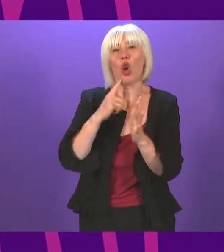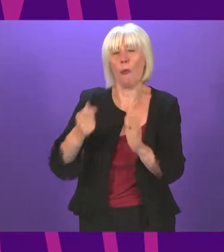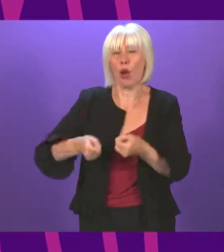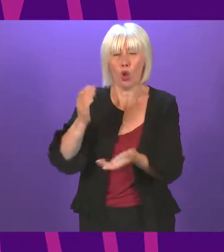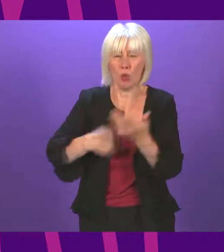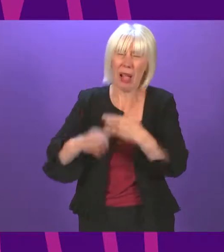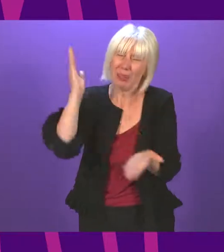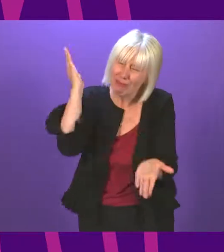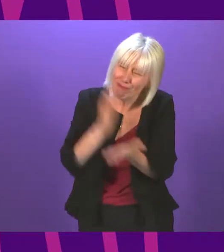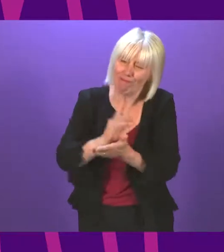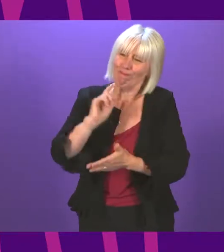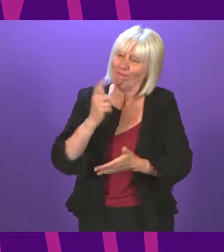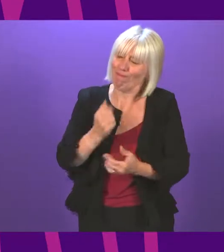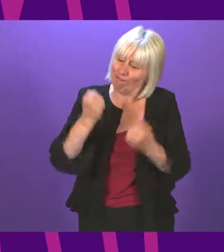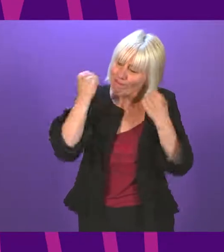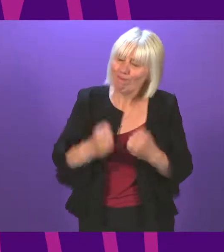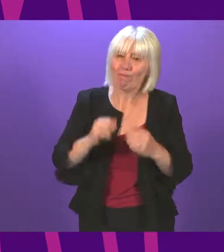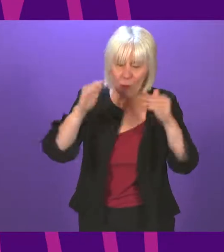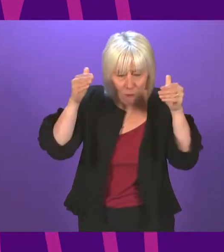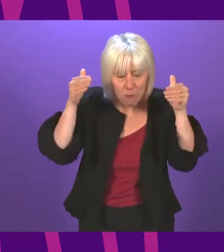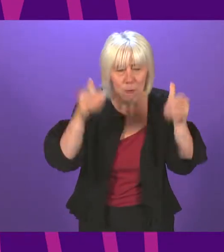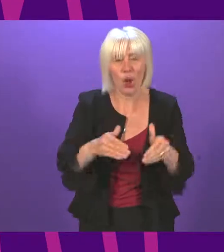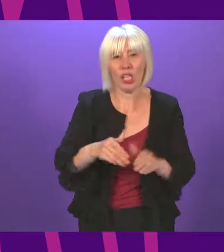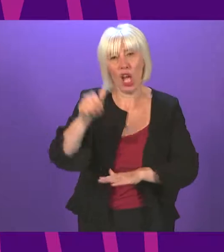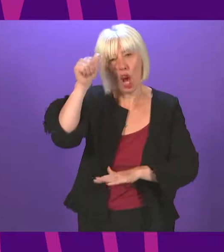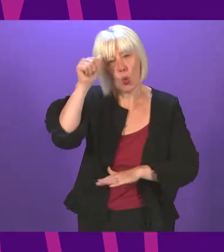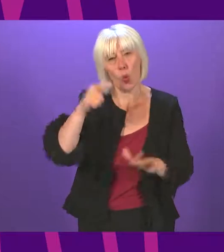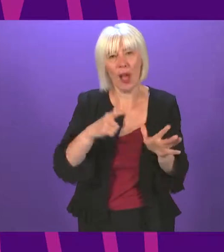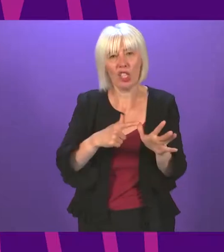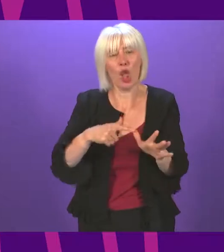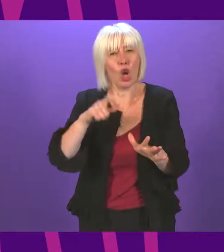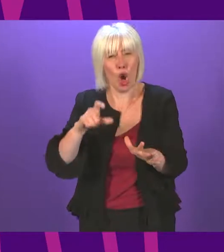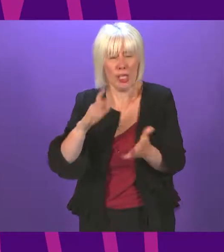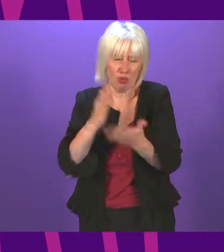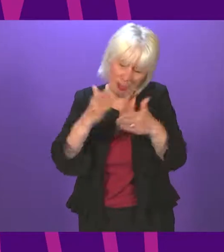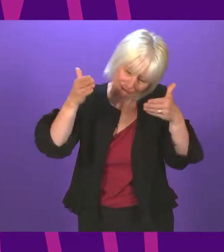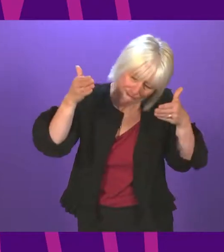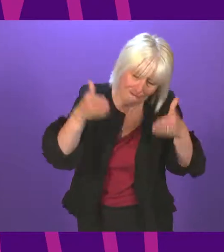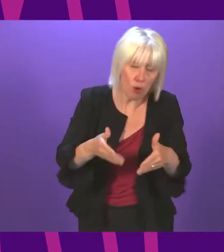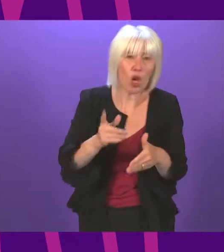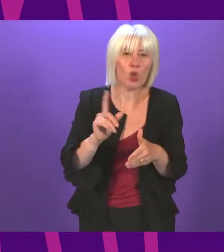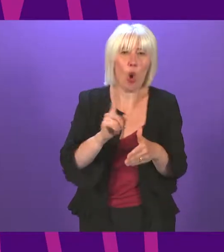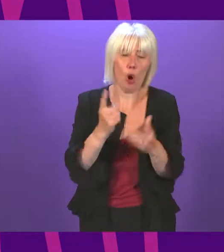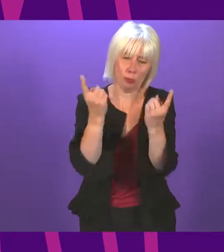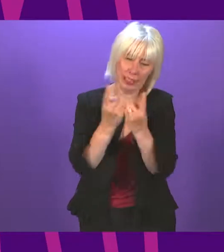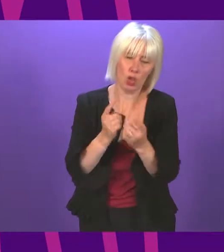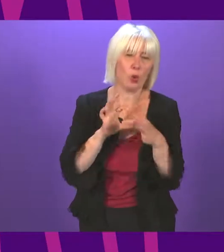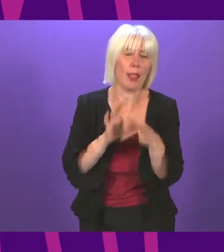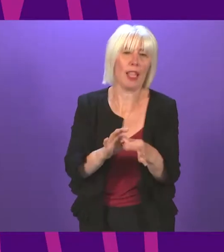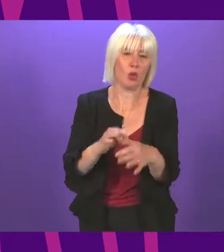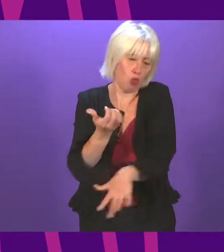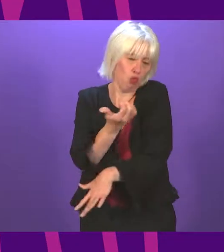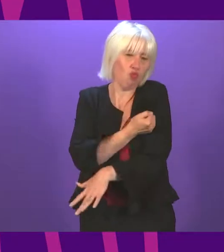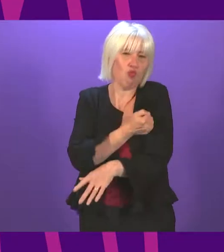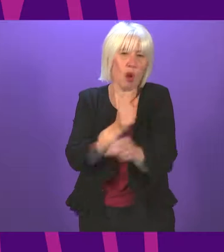determined to put the necessary focus, which I know Angela Consens is doing, on the issues in relation to drugs death